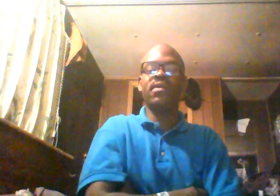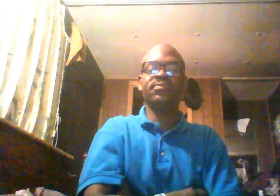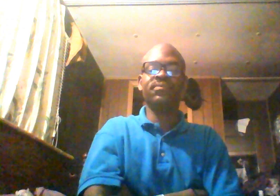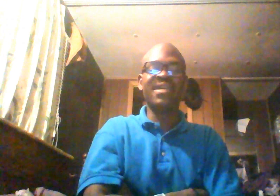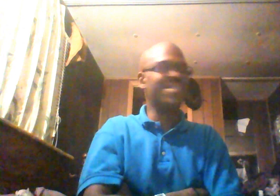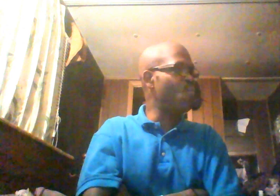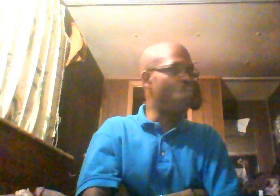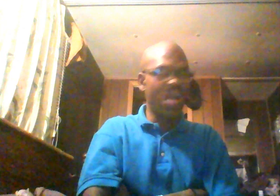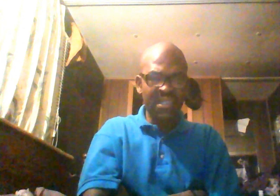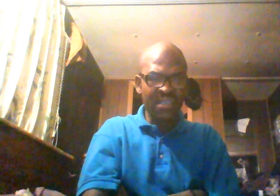I said, what?